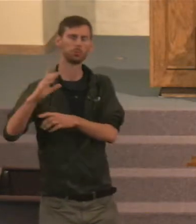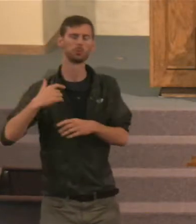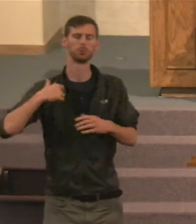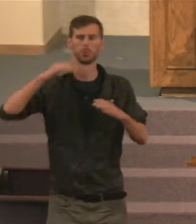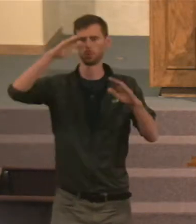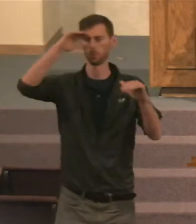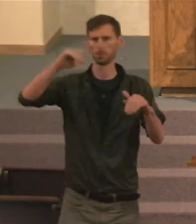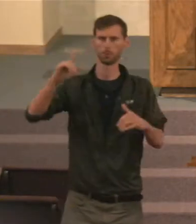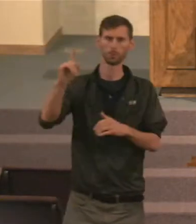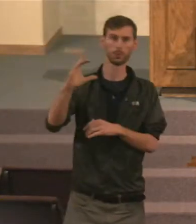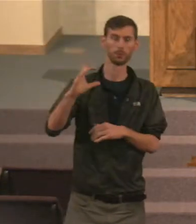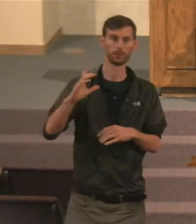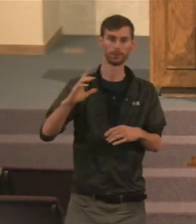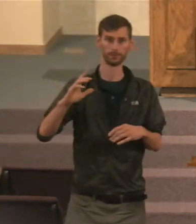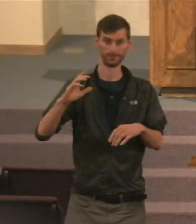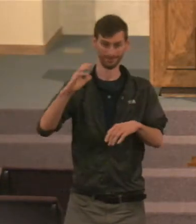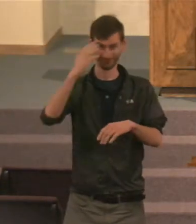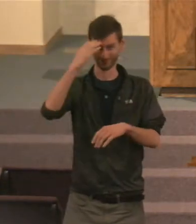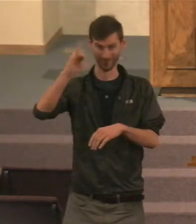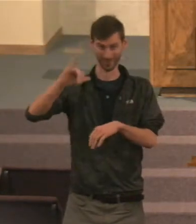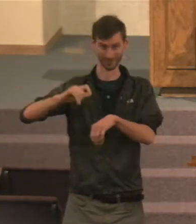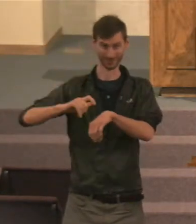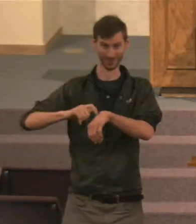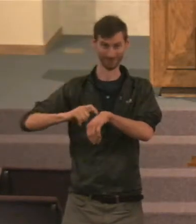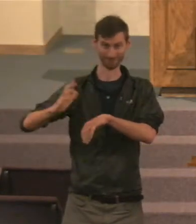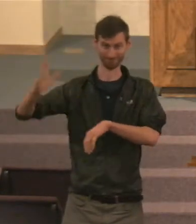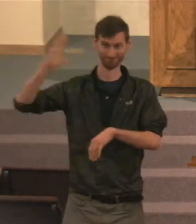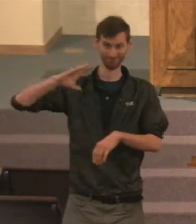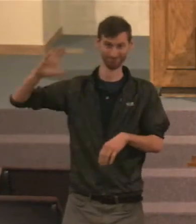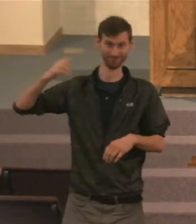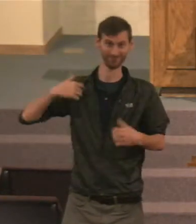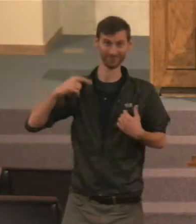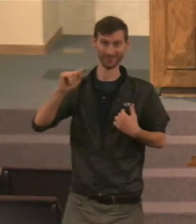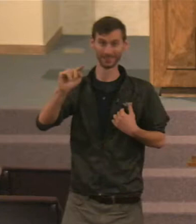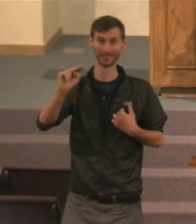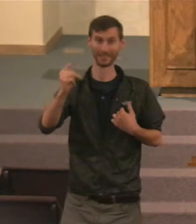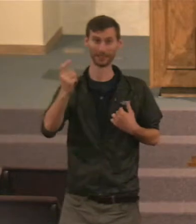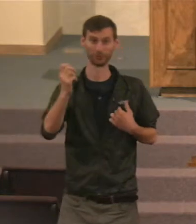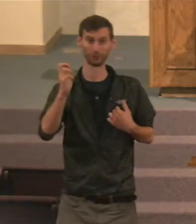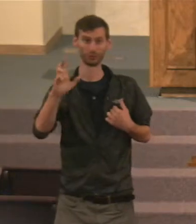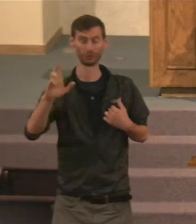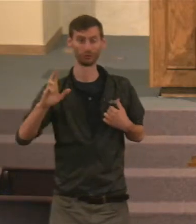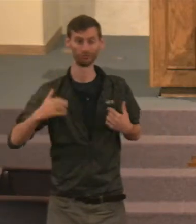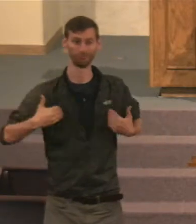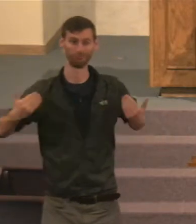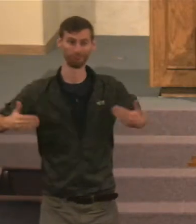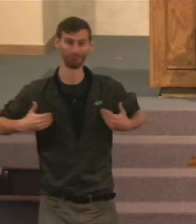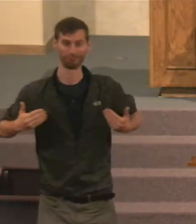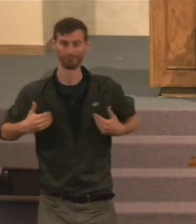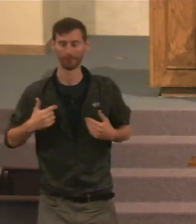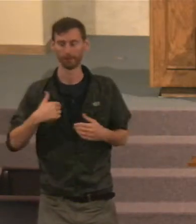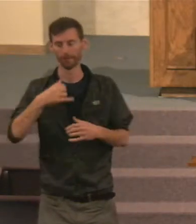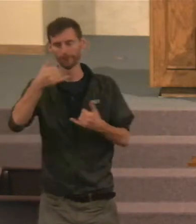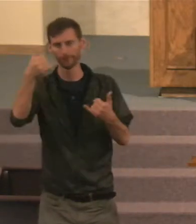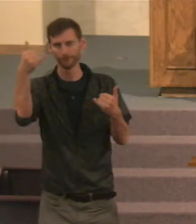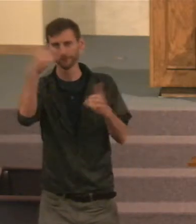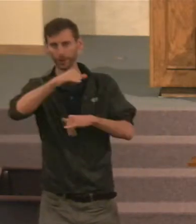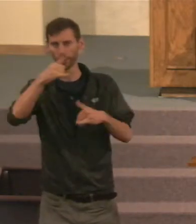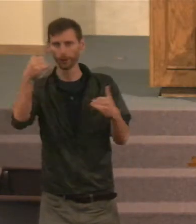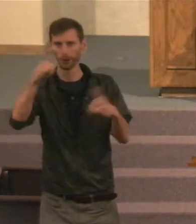when I was talking about that, I was a teenager. And I had this foolish idea in my mind when I get to be 100, I'm going to be just like I am now.